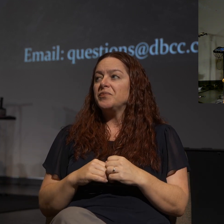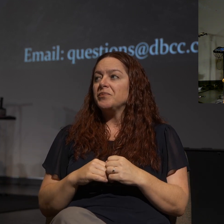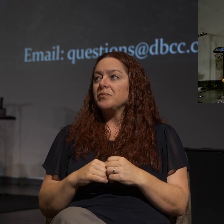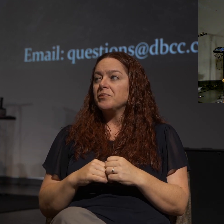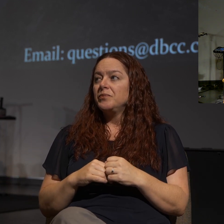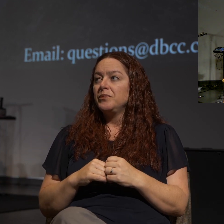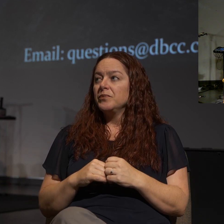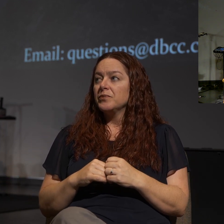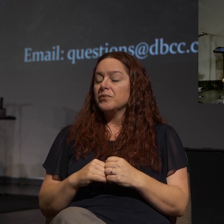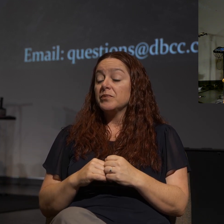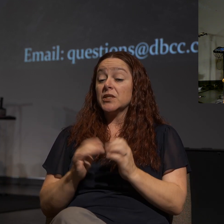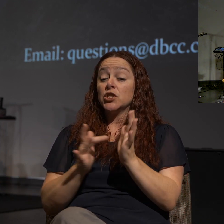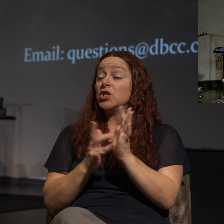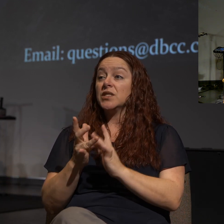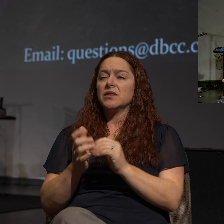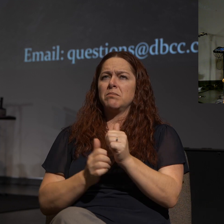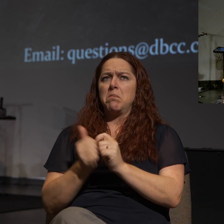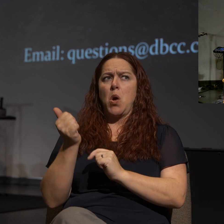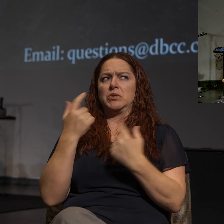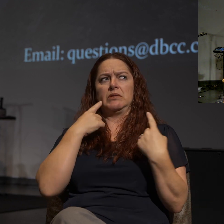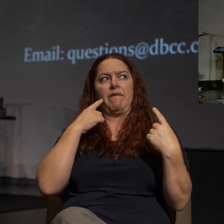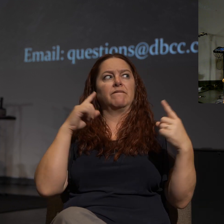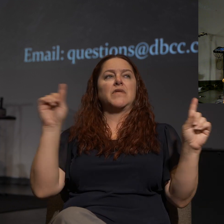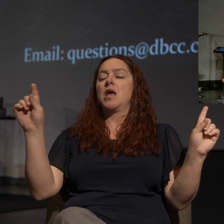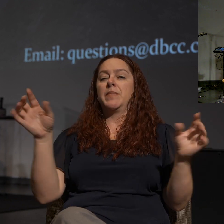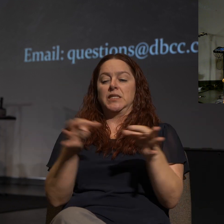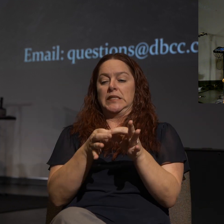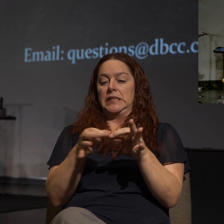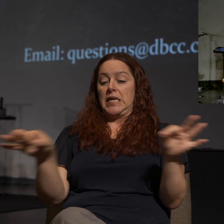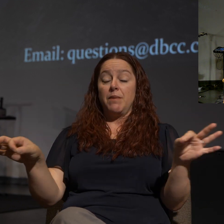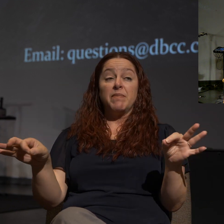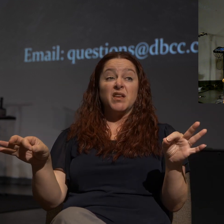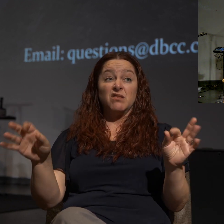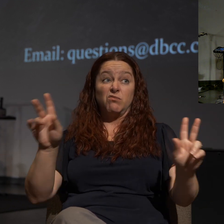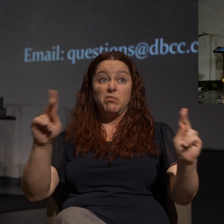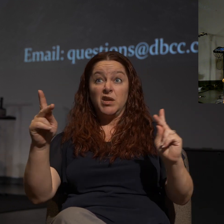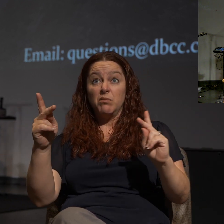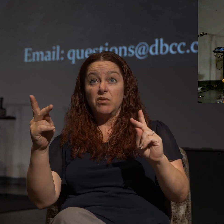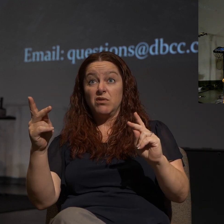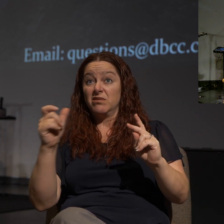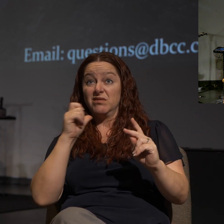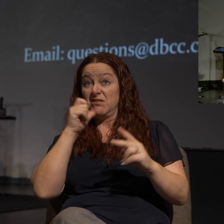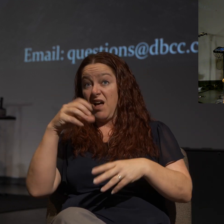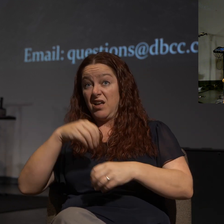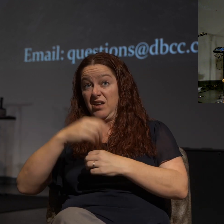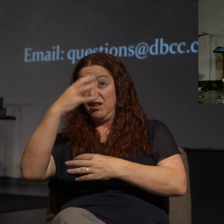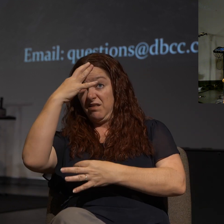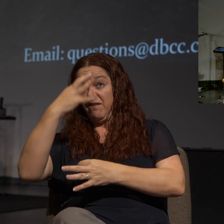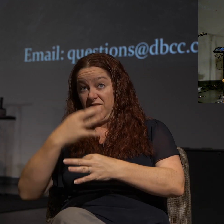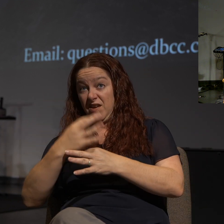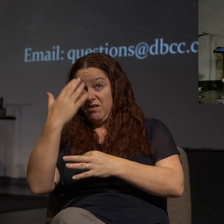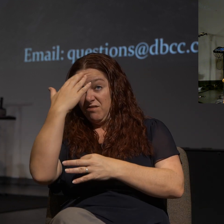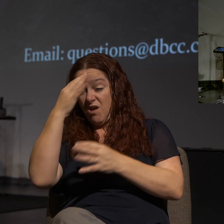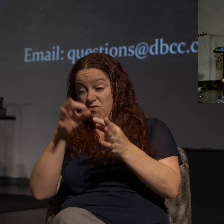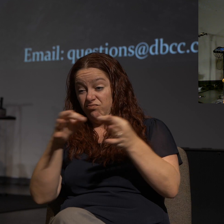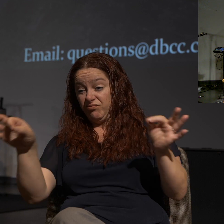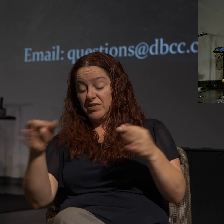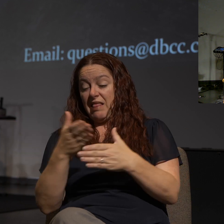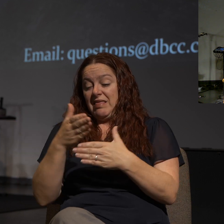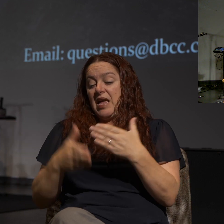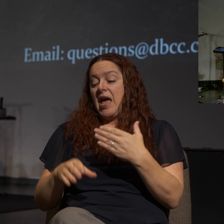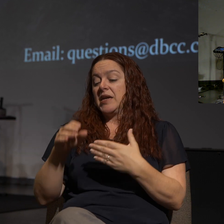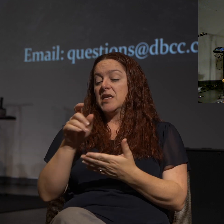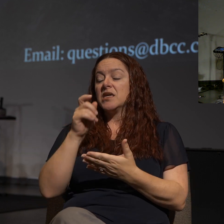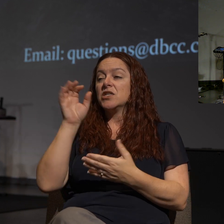Jesus, in one of his most famous statements, probably known to even people outside of the Christian faith, comes at the end of the Sermon on the Mount,